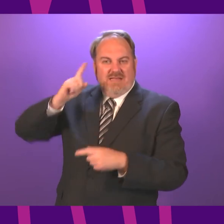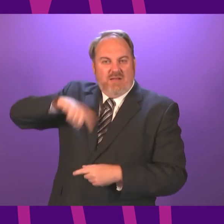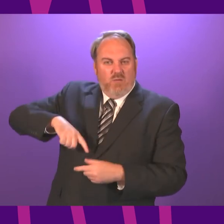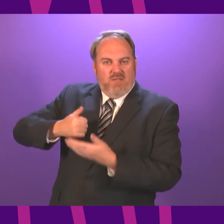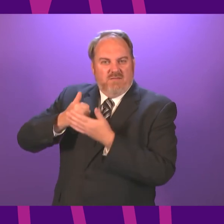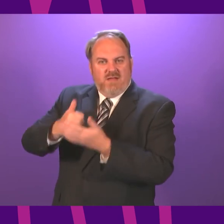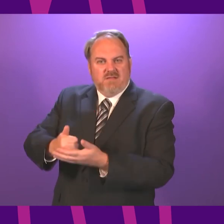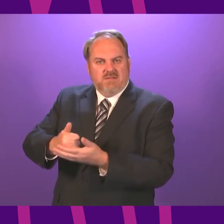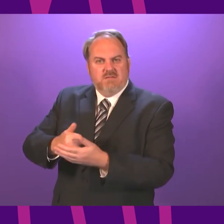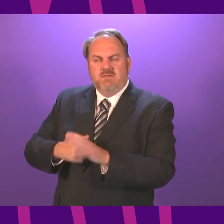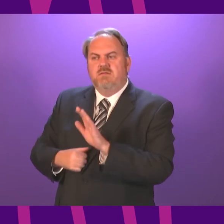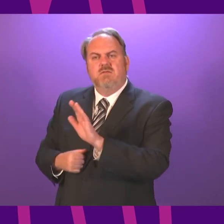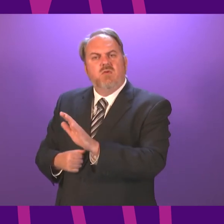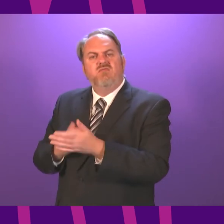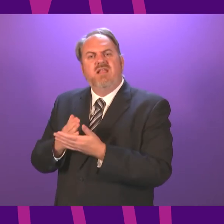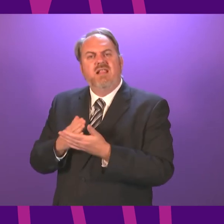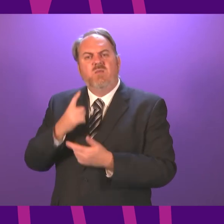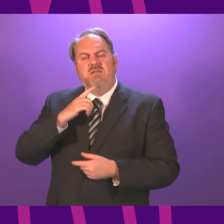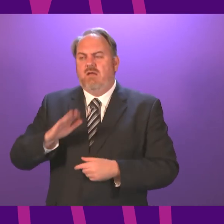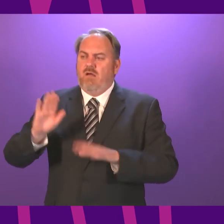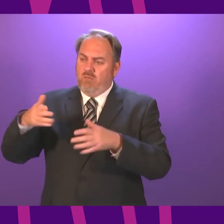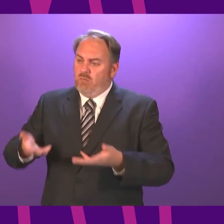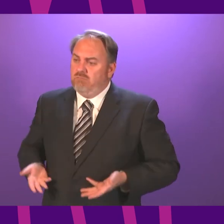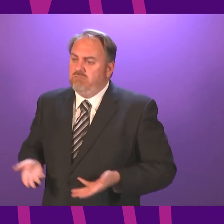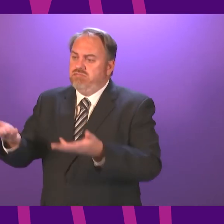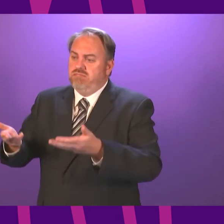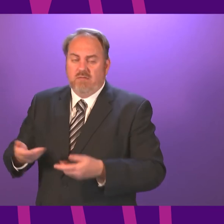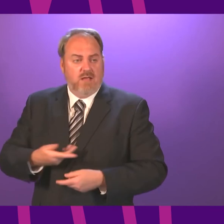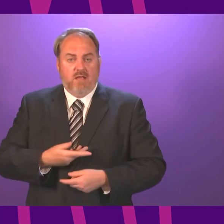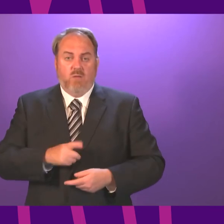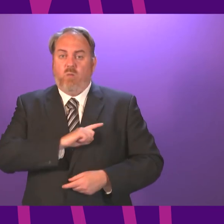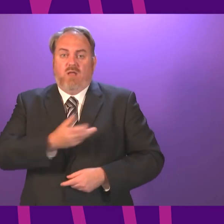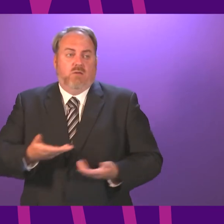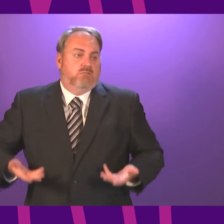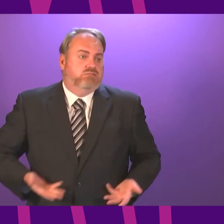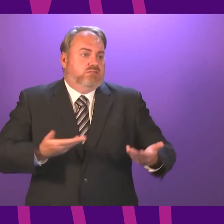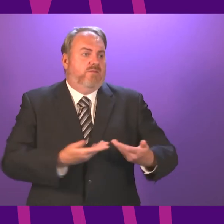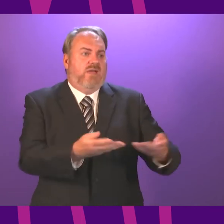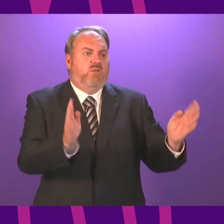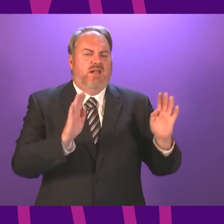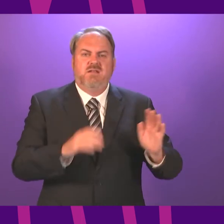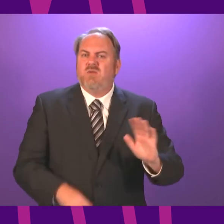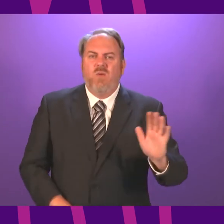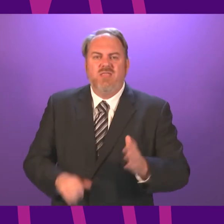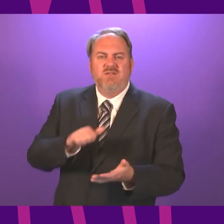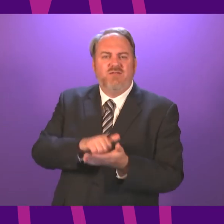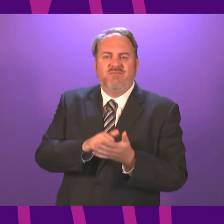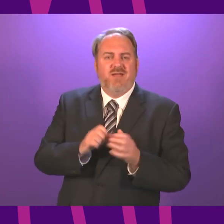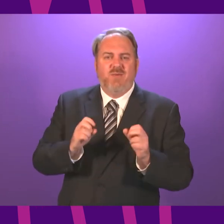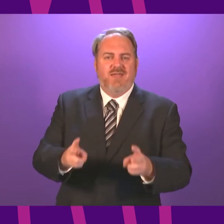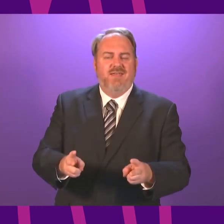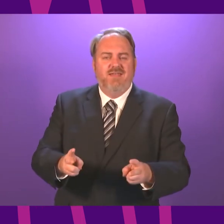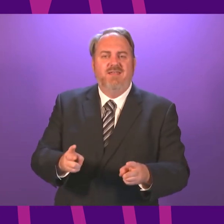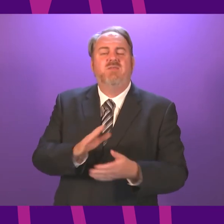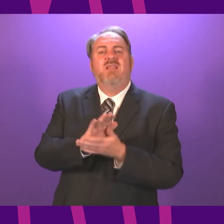is not to reduce protections for other people, including and in particular vulnerable people. This is really difficult for people